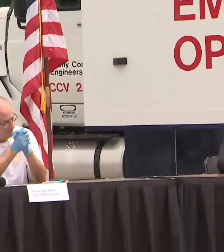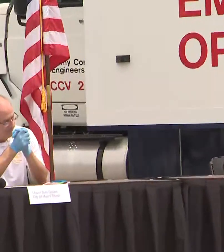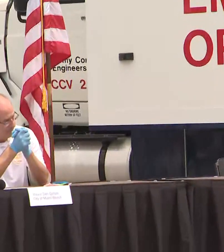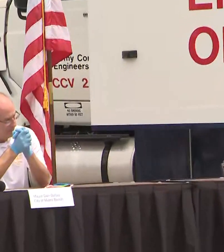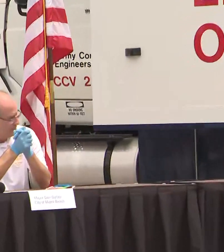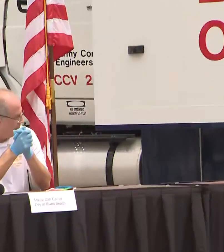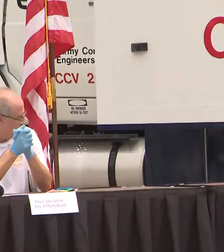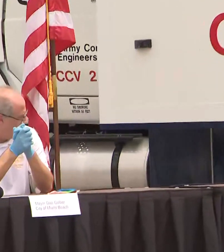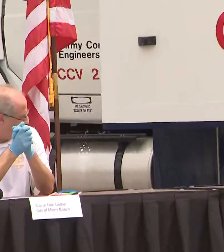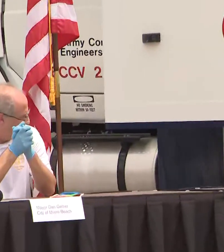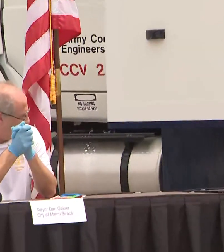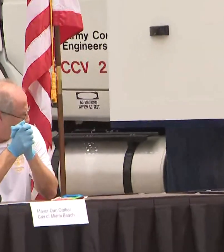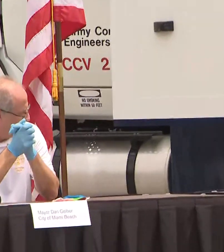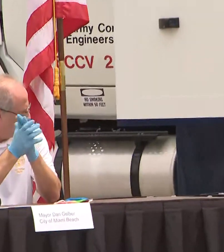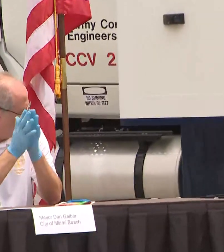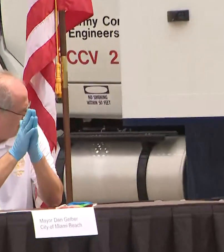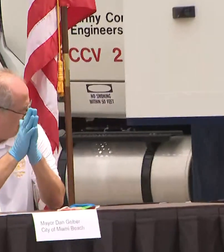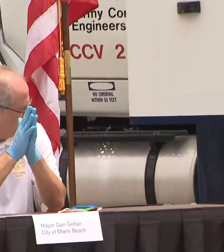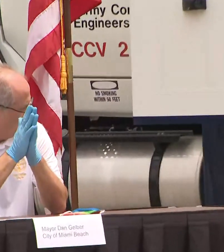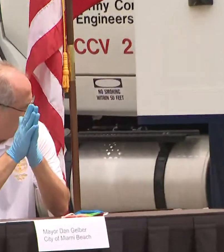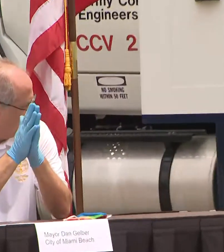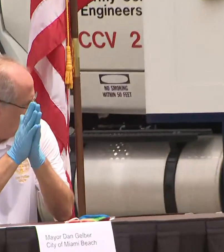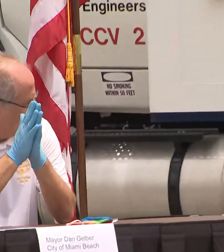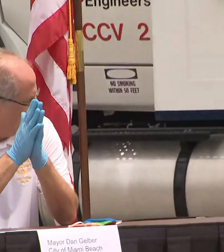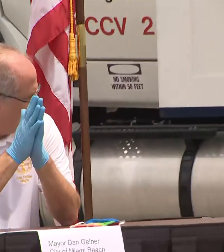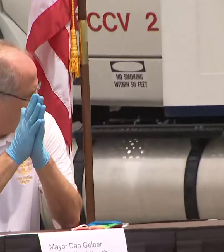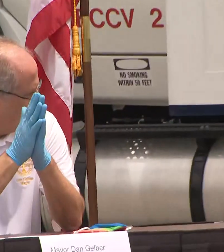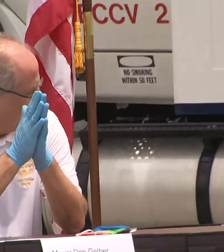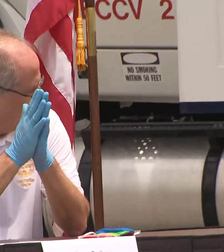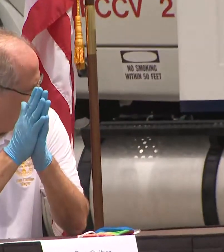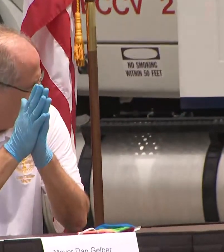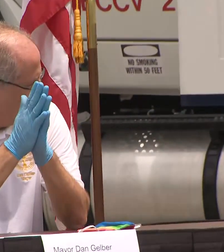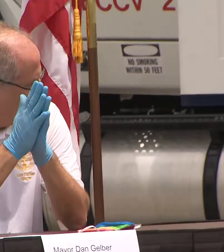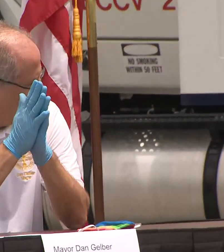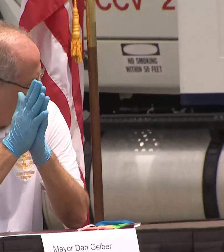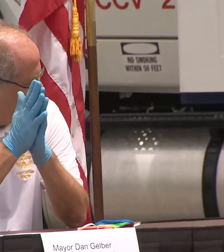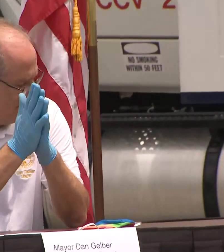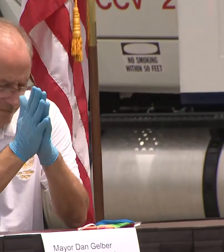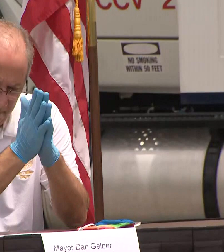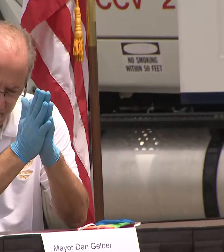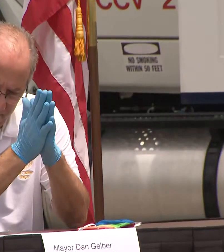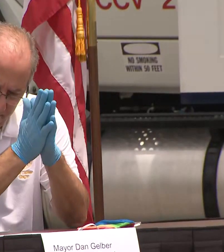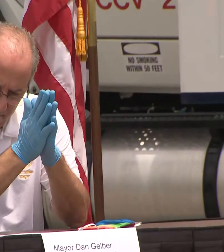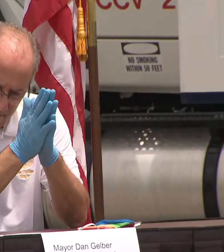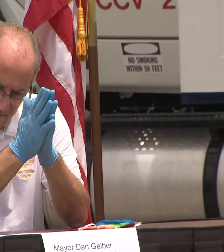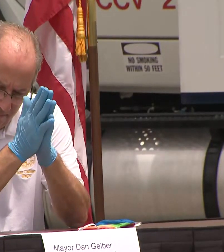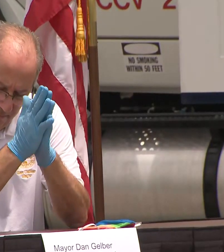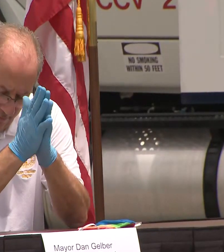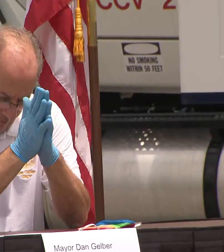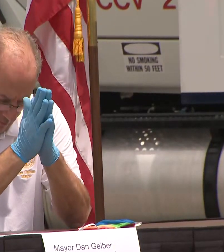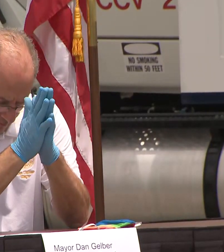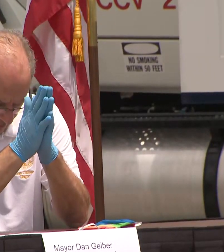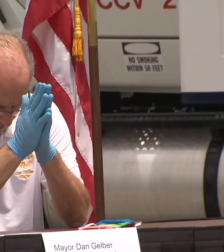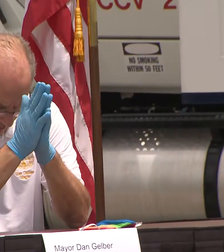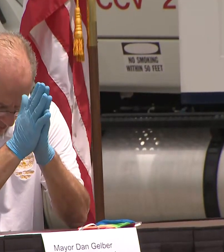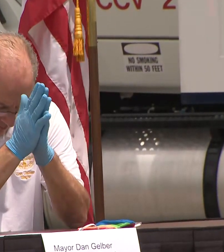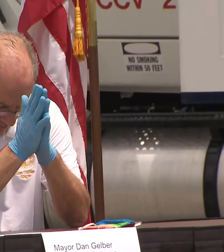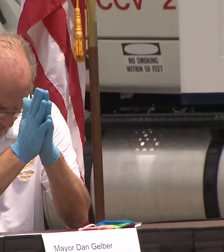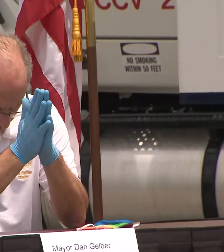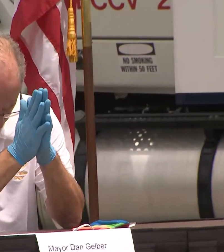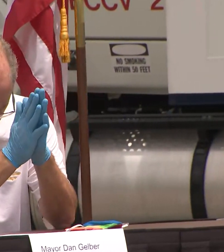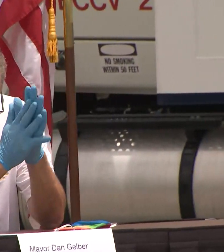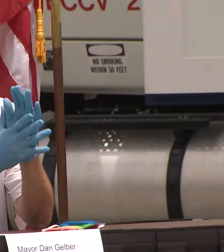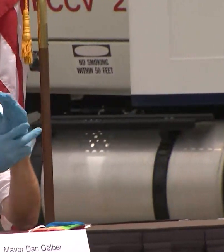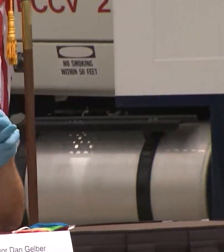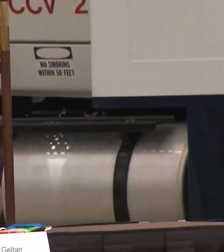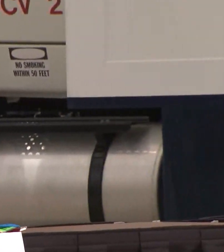of Miami Beach this hospital will have a capacity of 450 quarters for patients